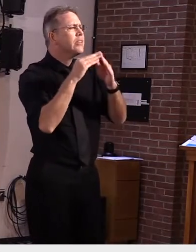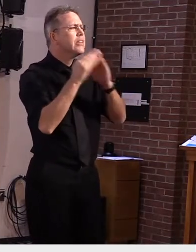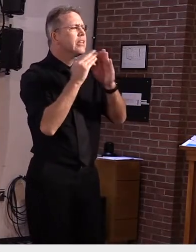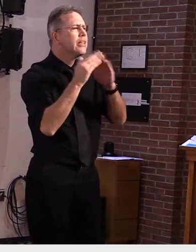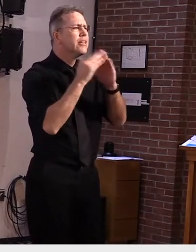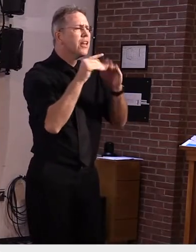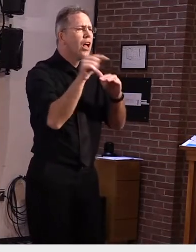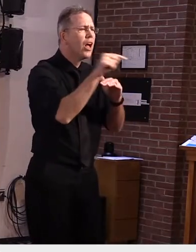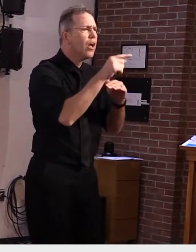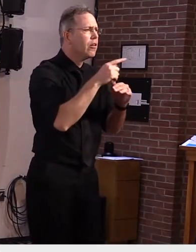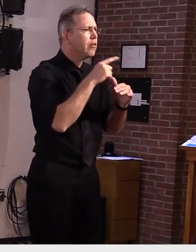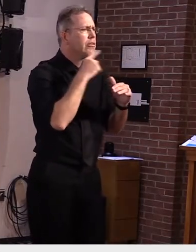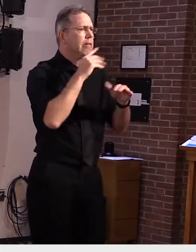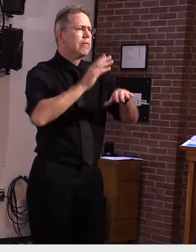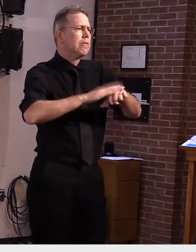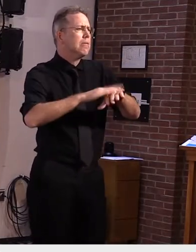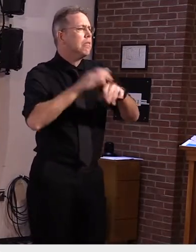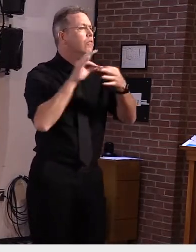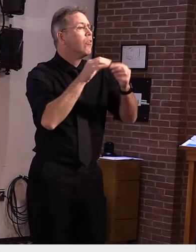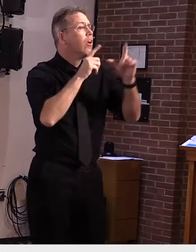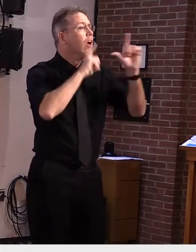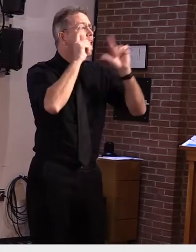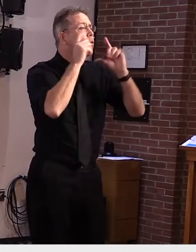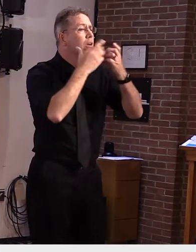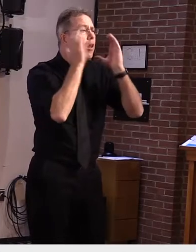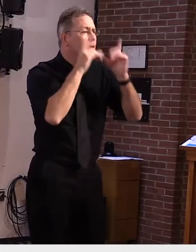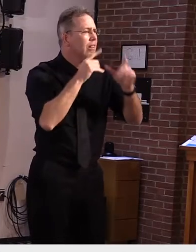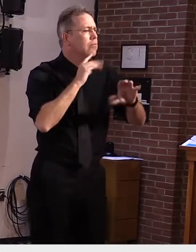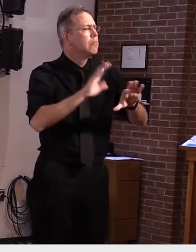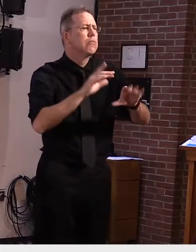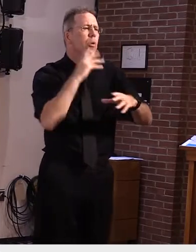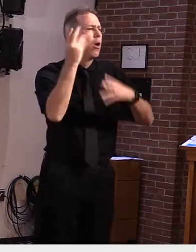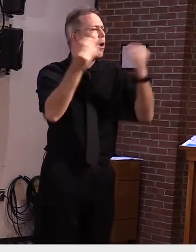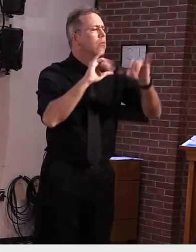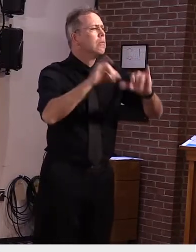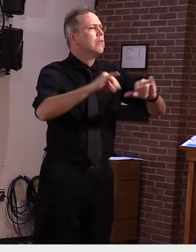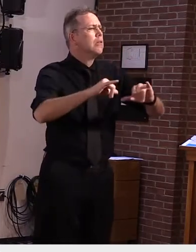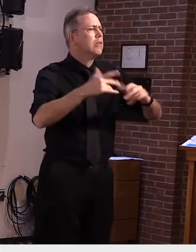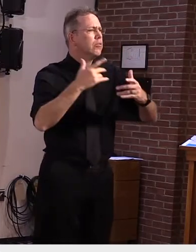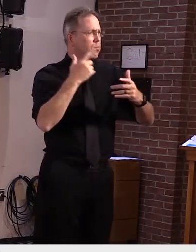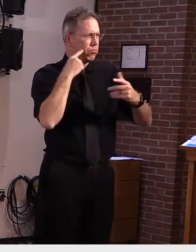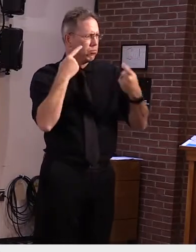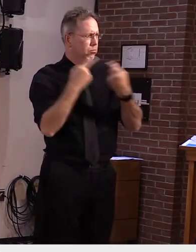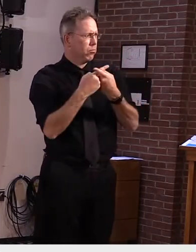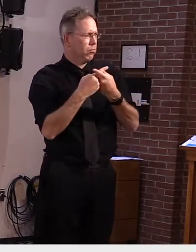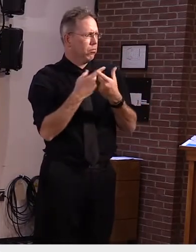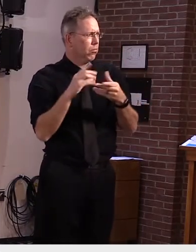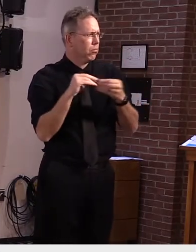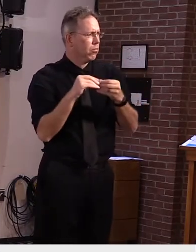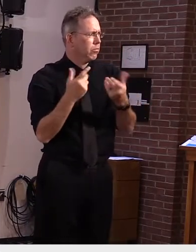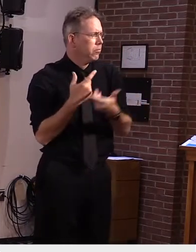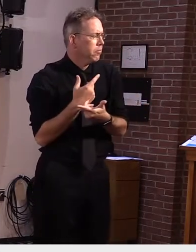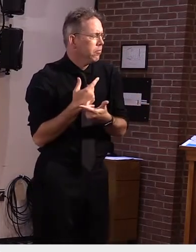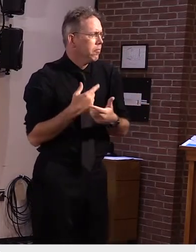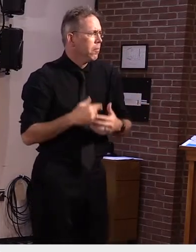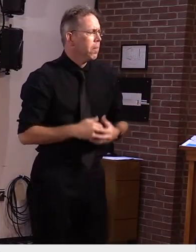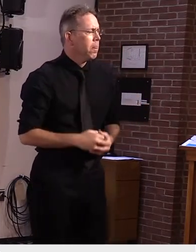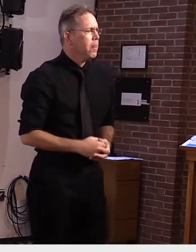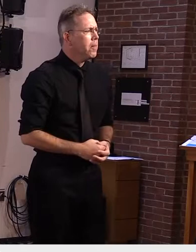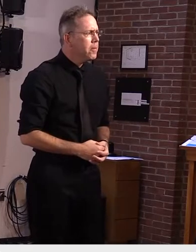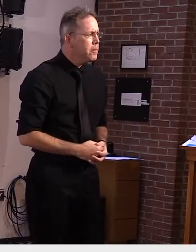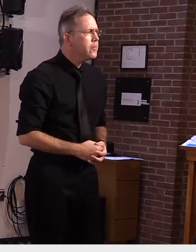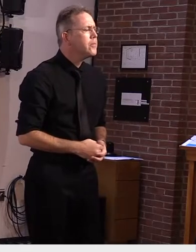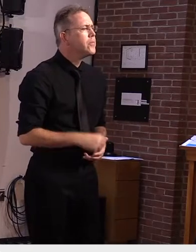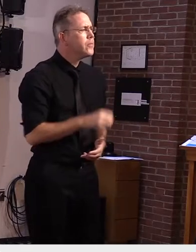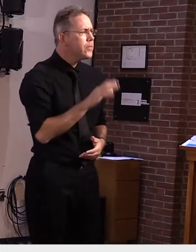dr kelso answer uh some of that she uh had remarked in uh in some of uh her statement about how